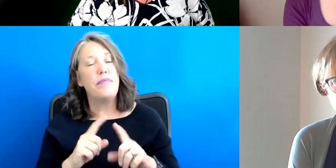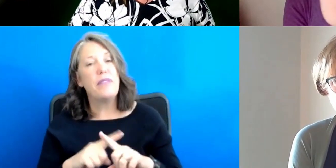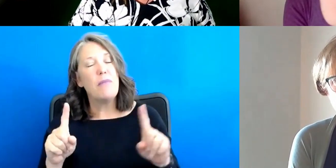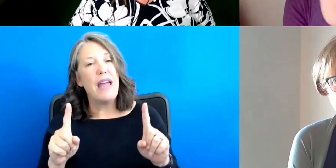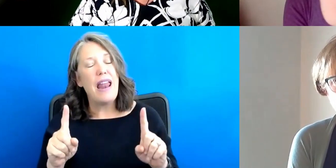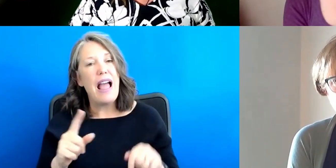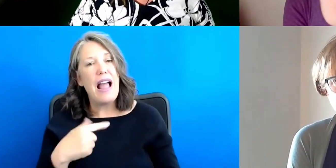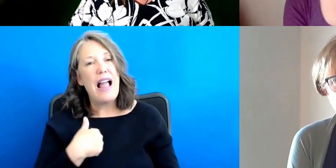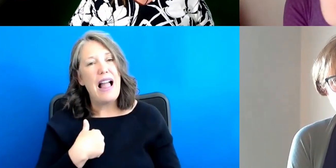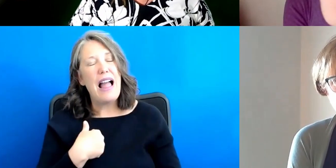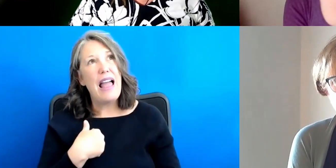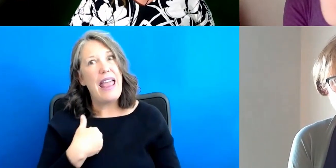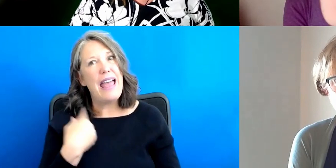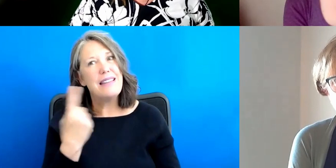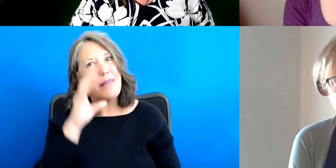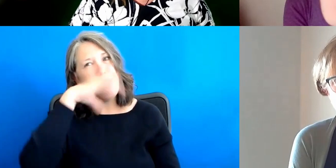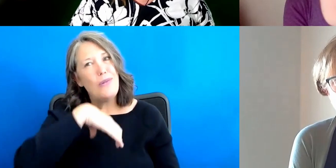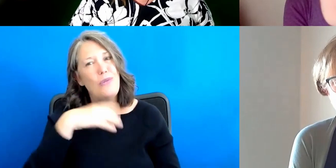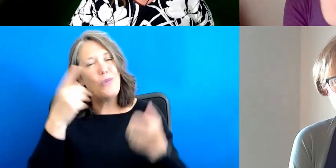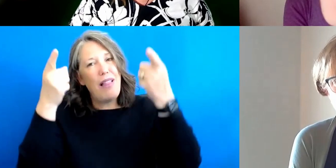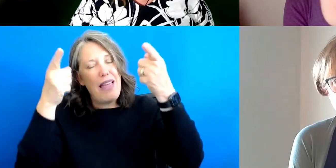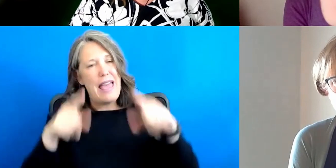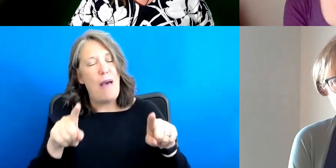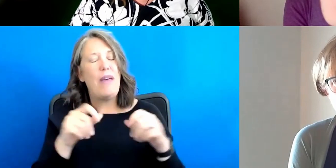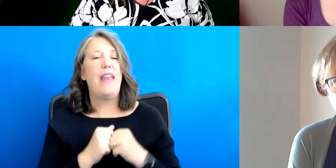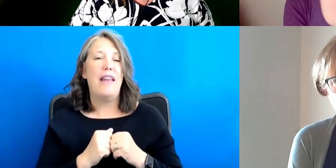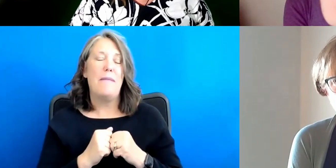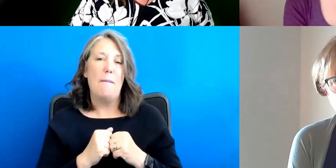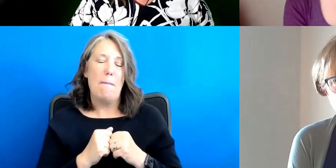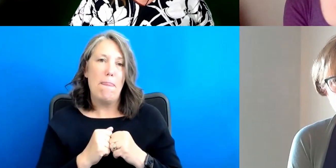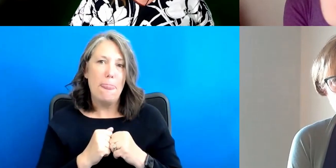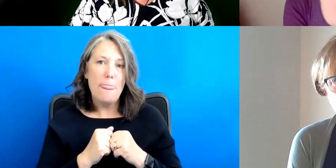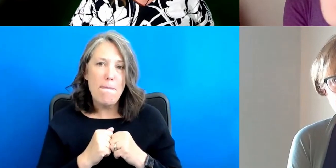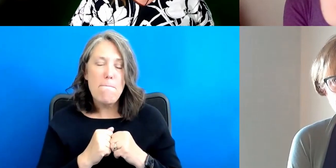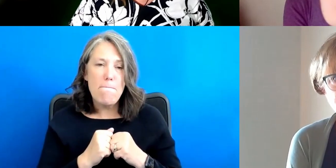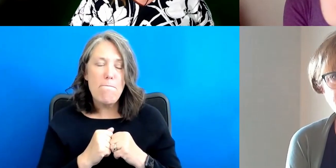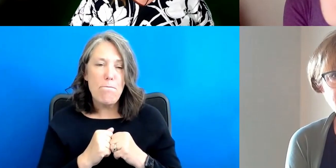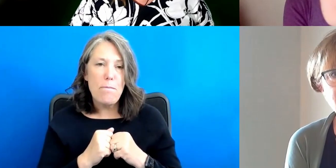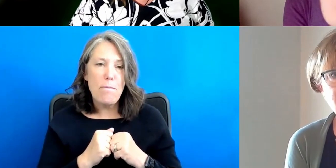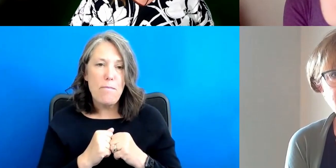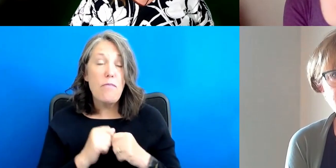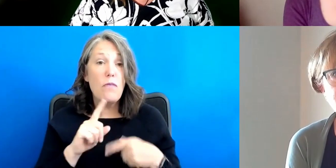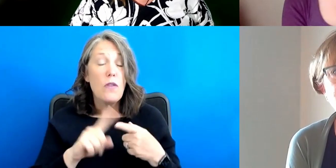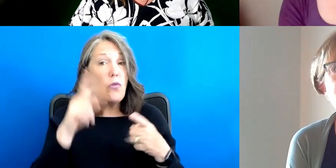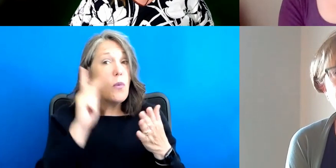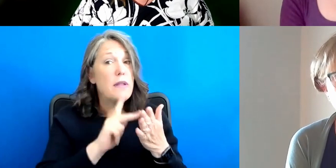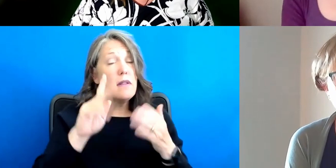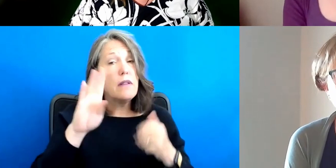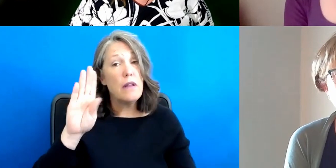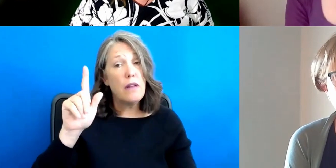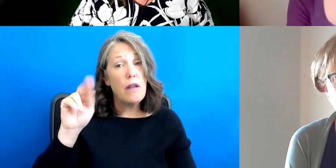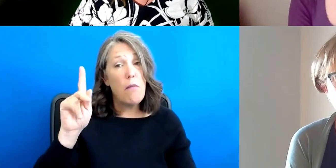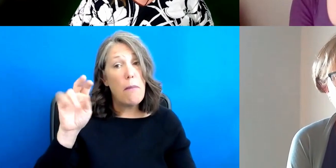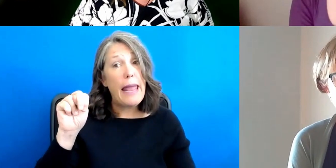had something unusual happen. And that was that, um, the, when Secretary Blinken was the nominee,